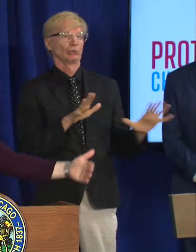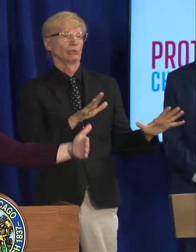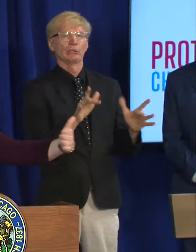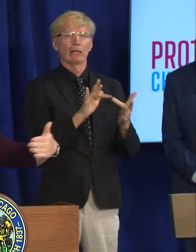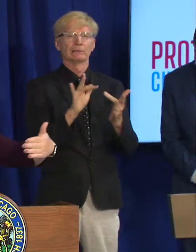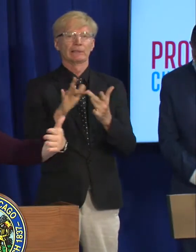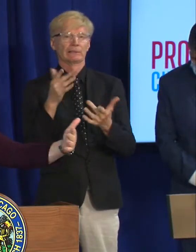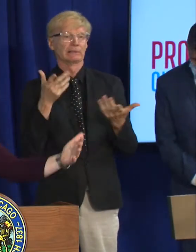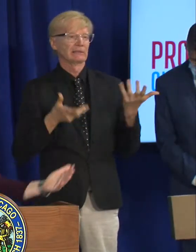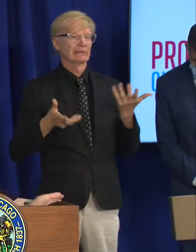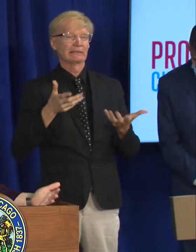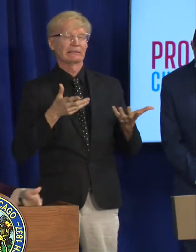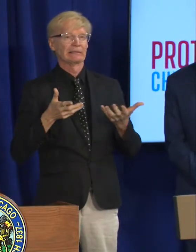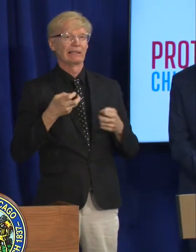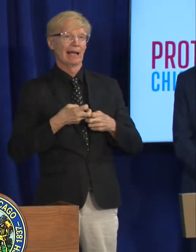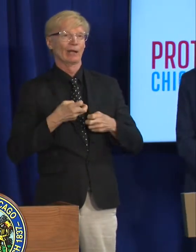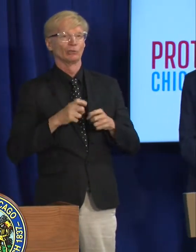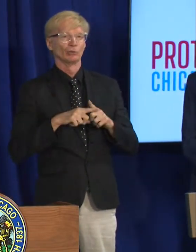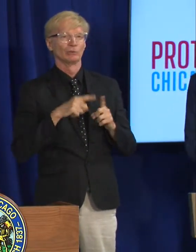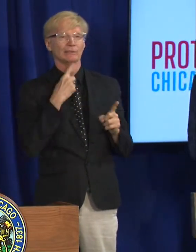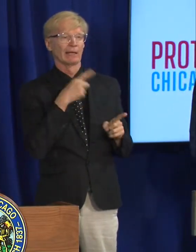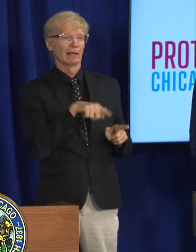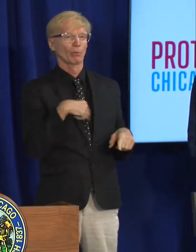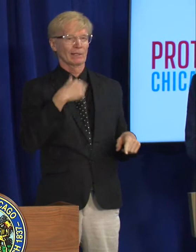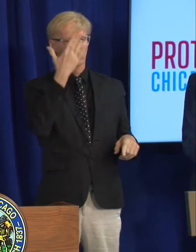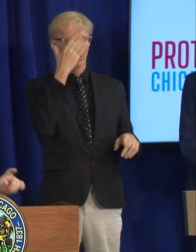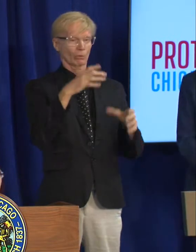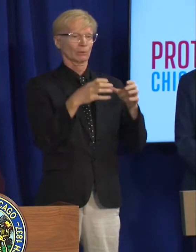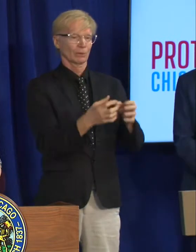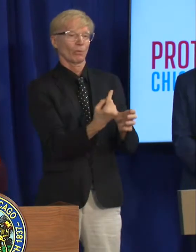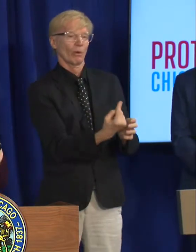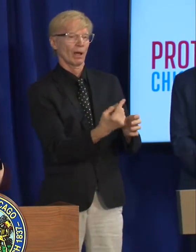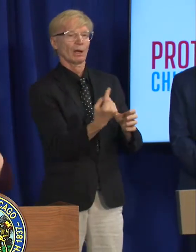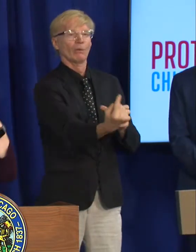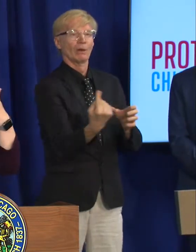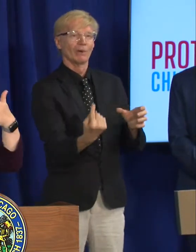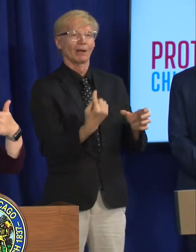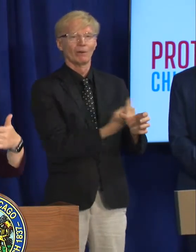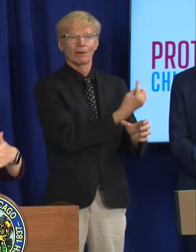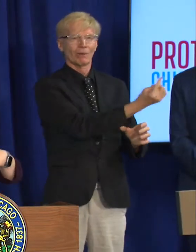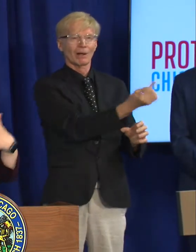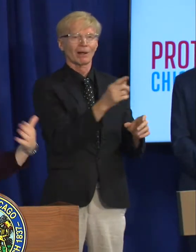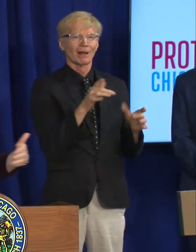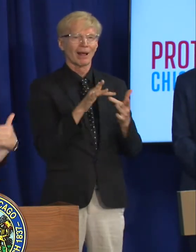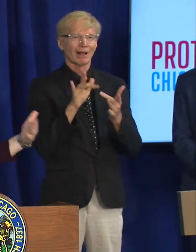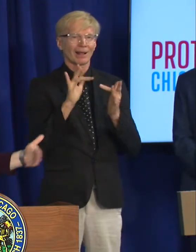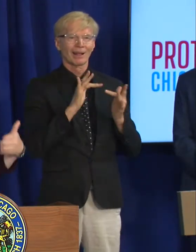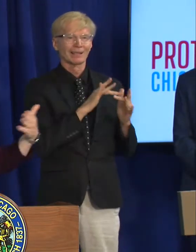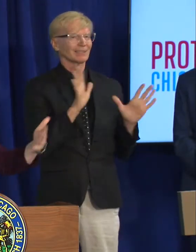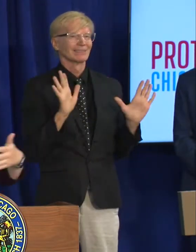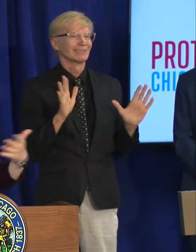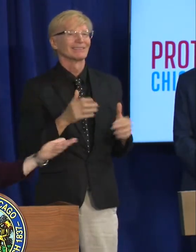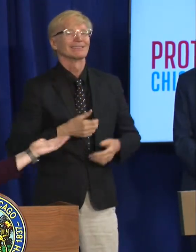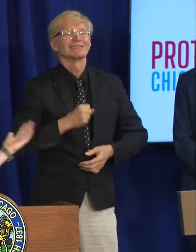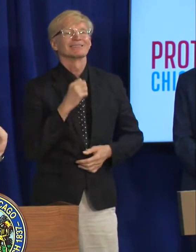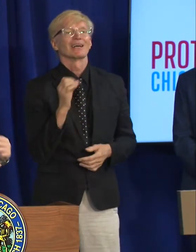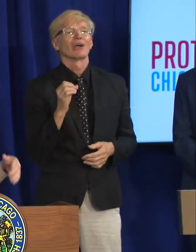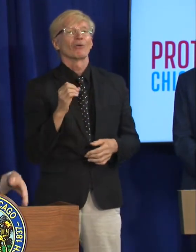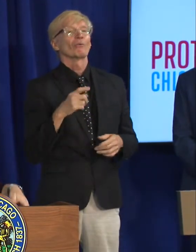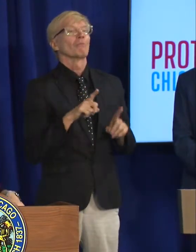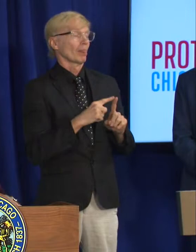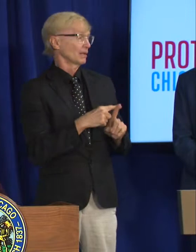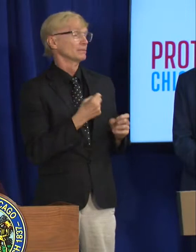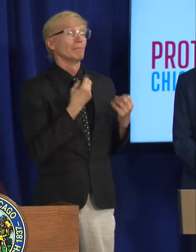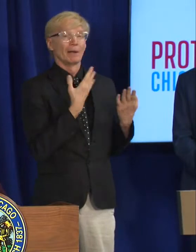and so we can't as effectively do that ring vaccination i will add is one other just in addition to all the really good